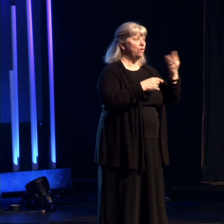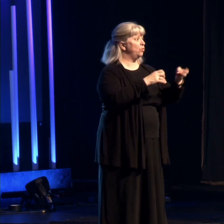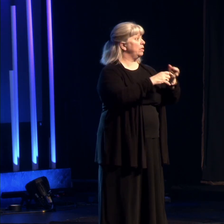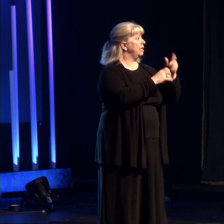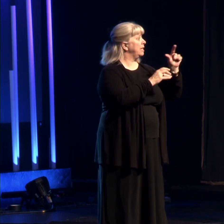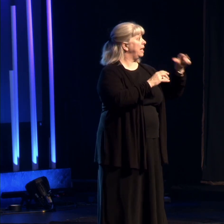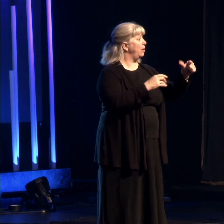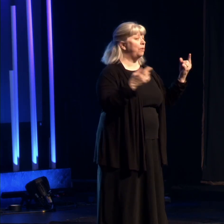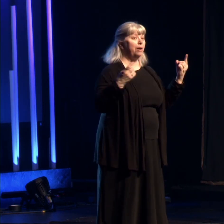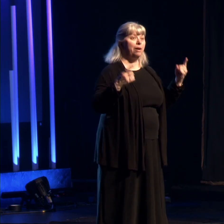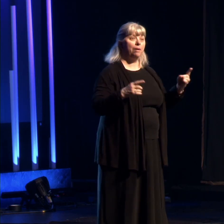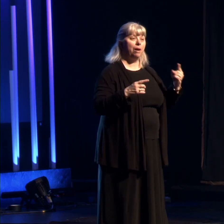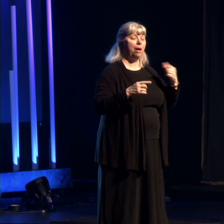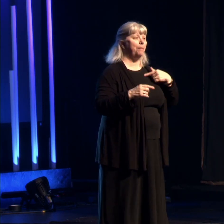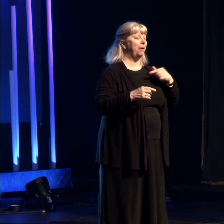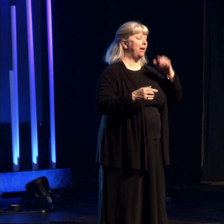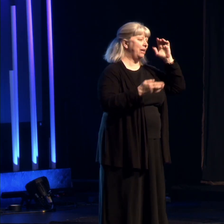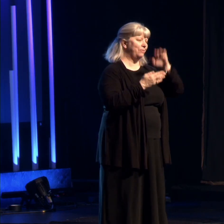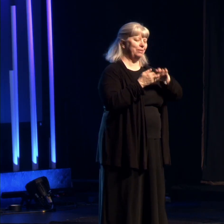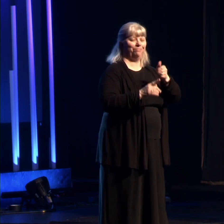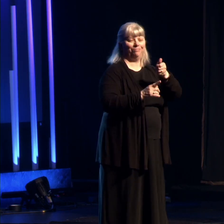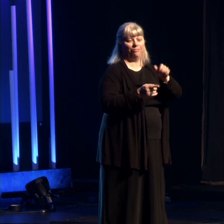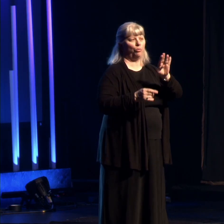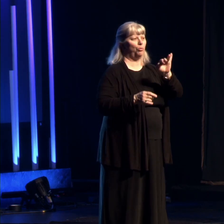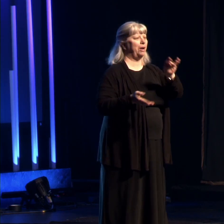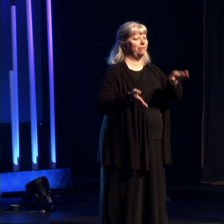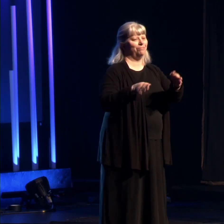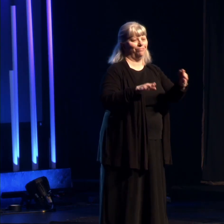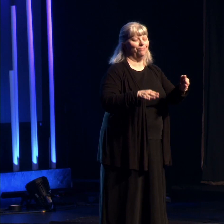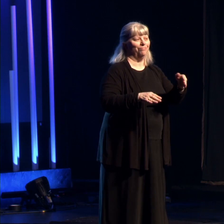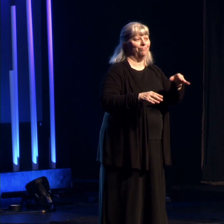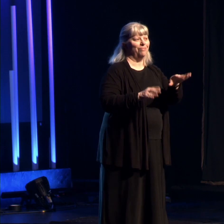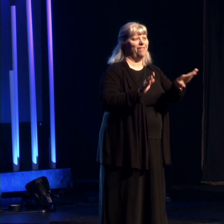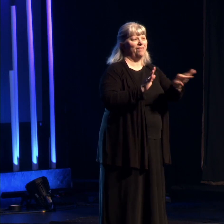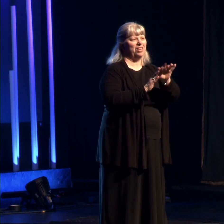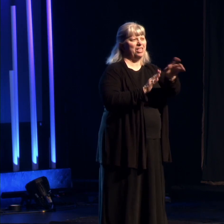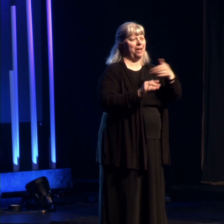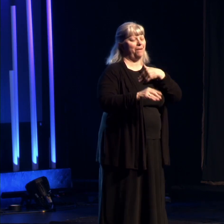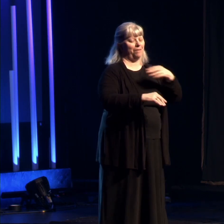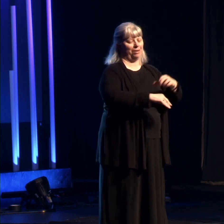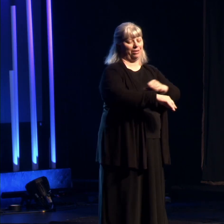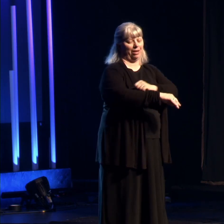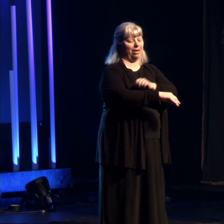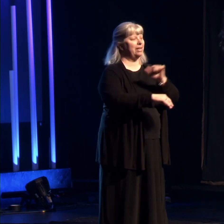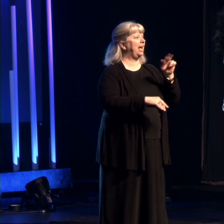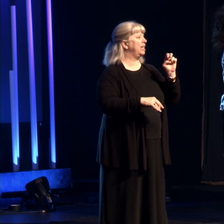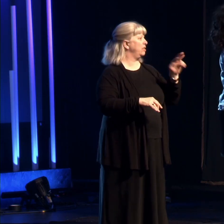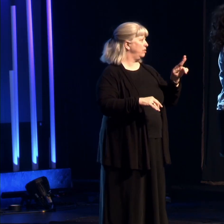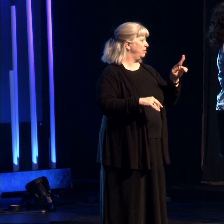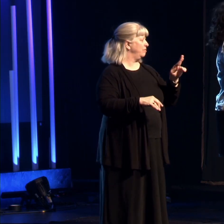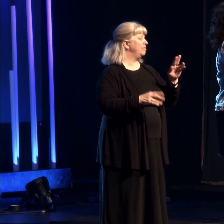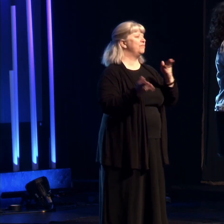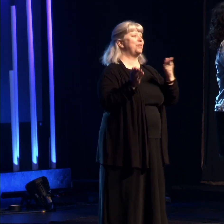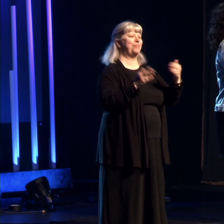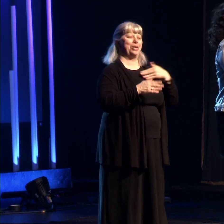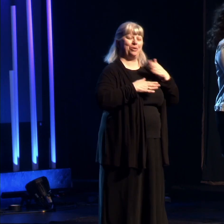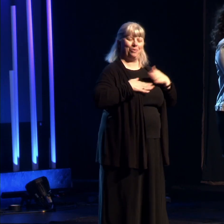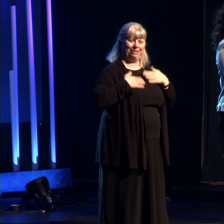later, when my late husband, Brad, was diagnosed with cancer. Now, it brings me joy,